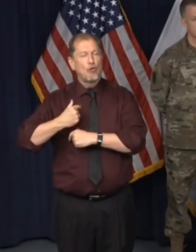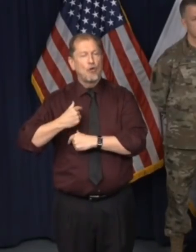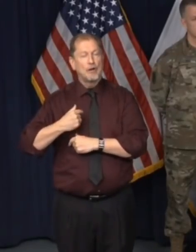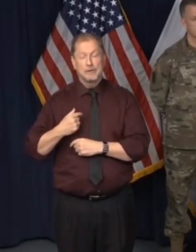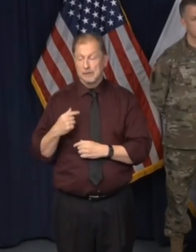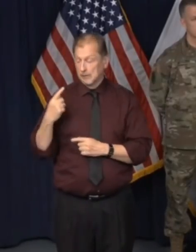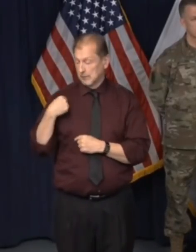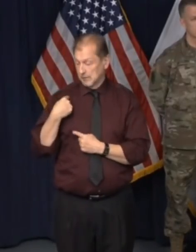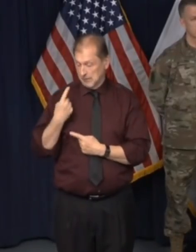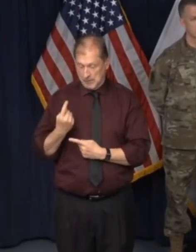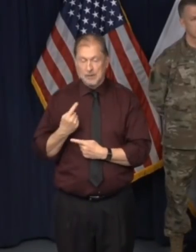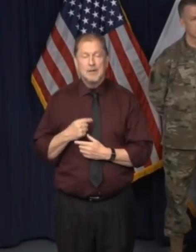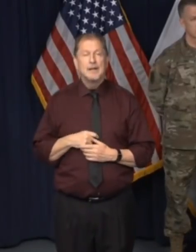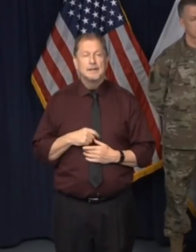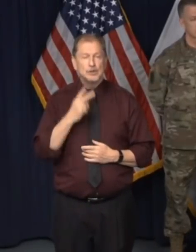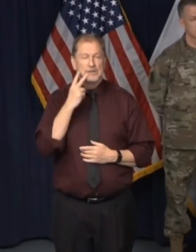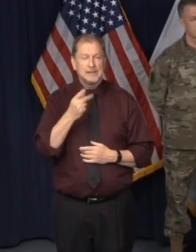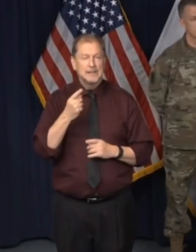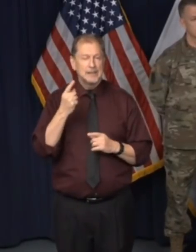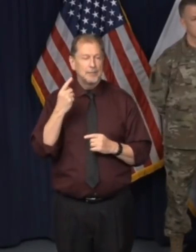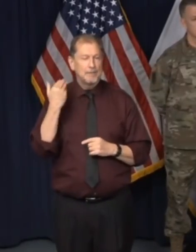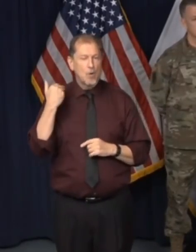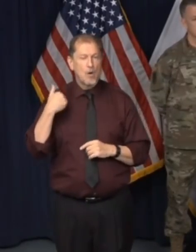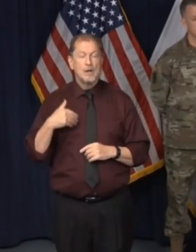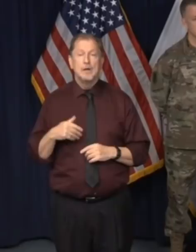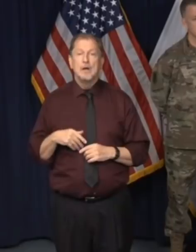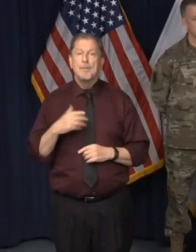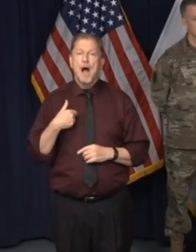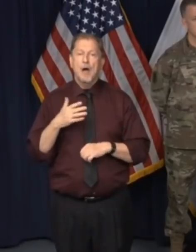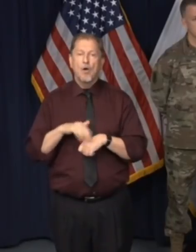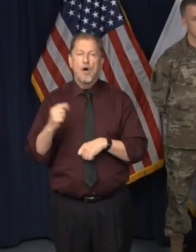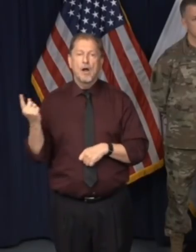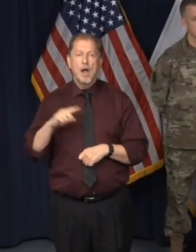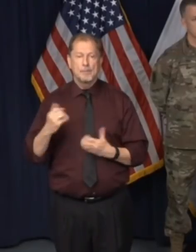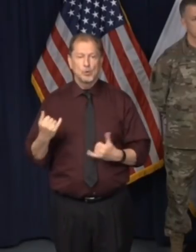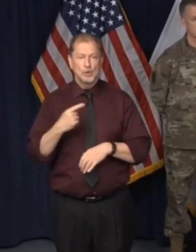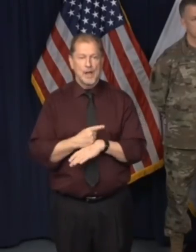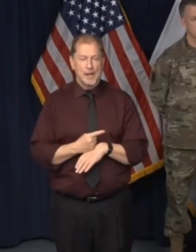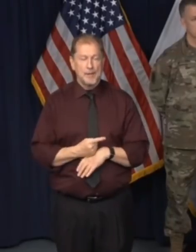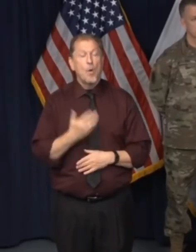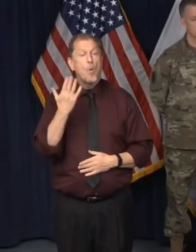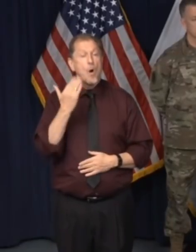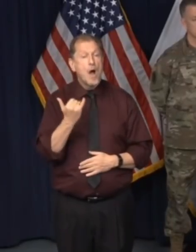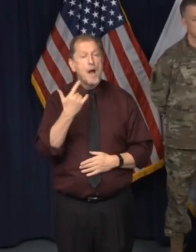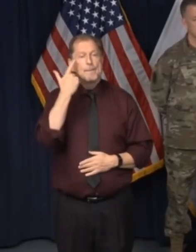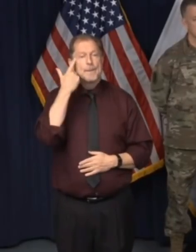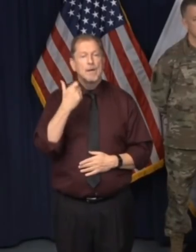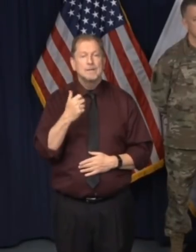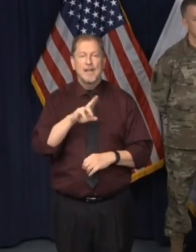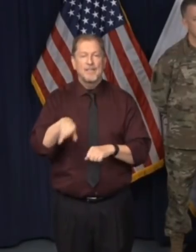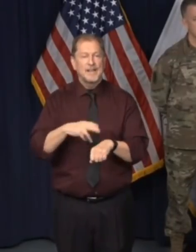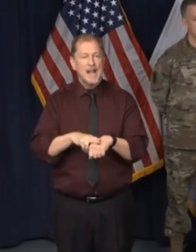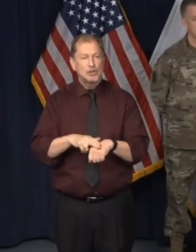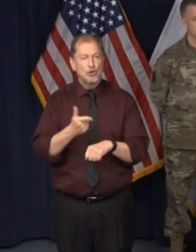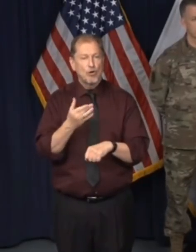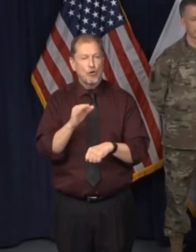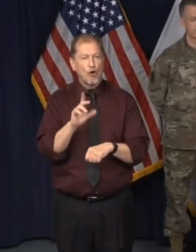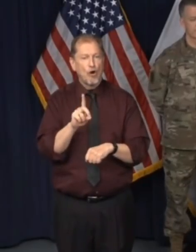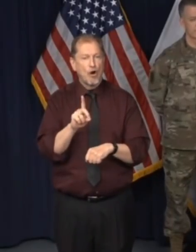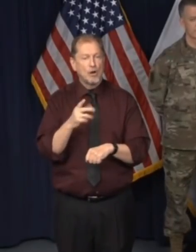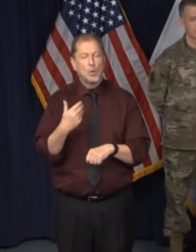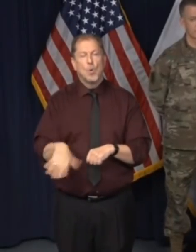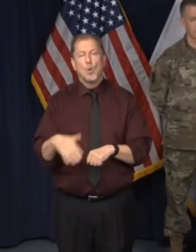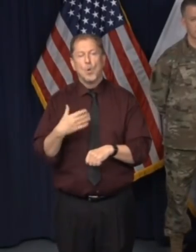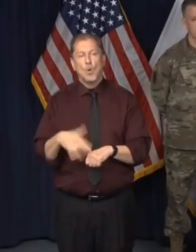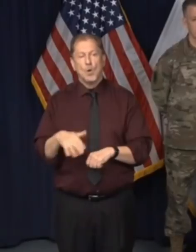he's with us today in part because the National Guard has done such a tremendous job of standing up and